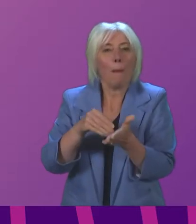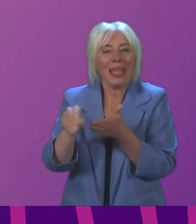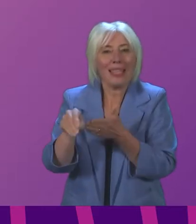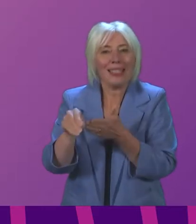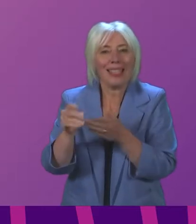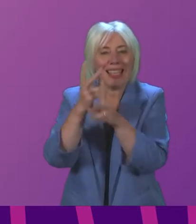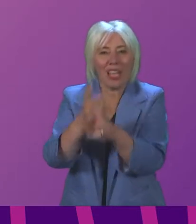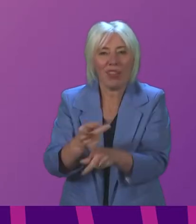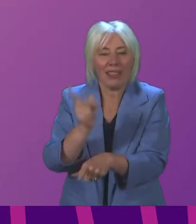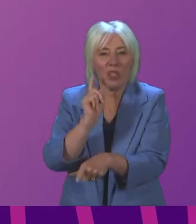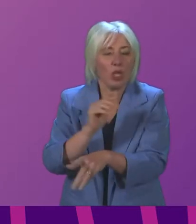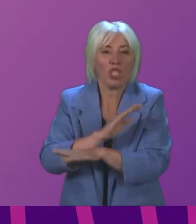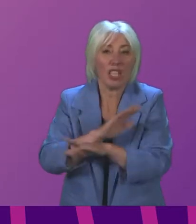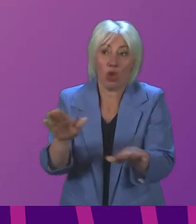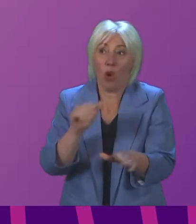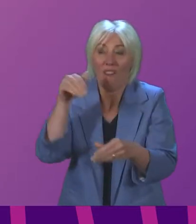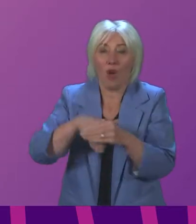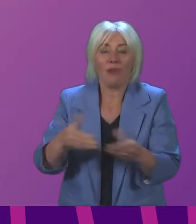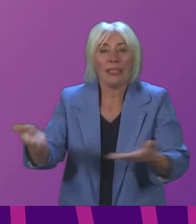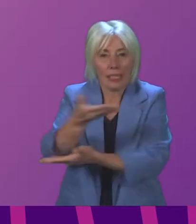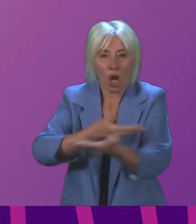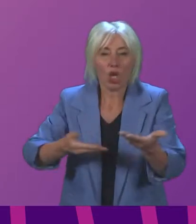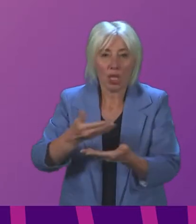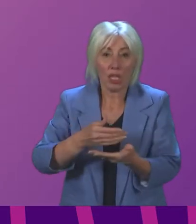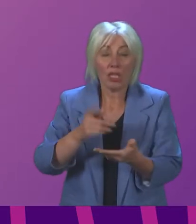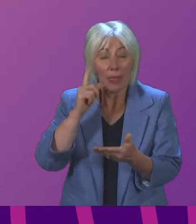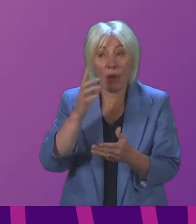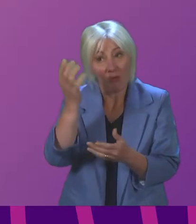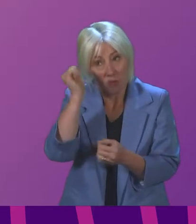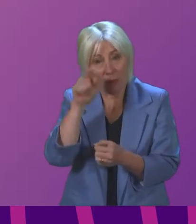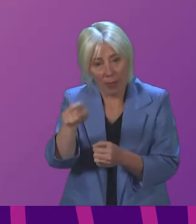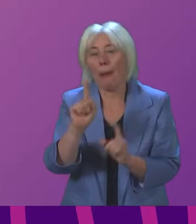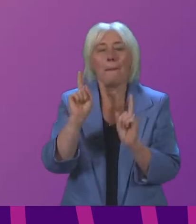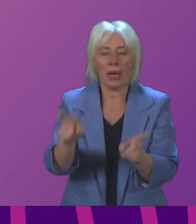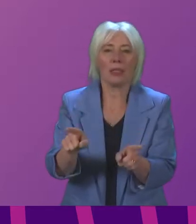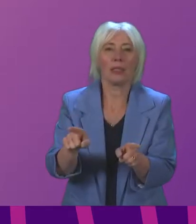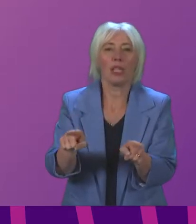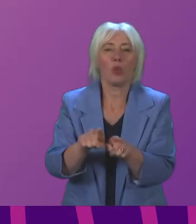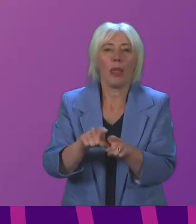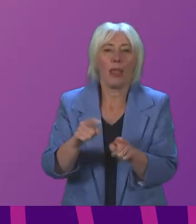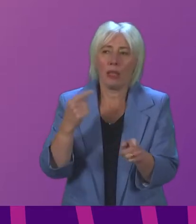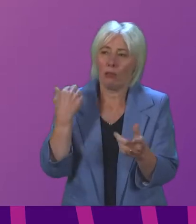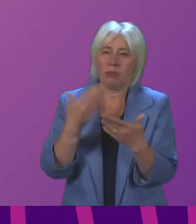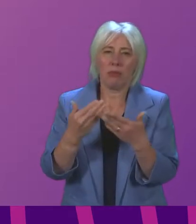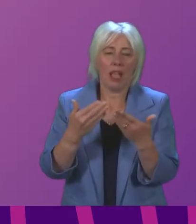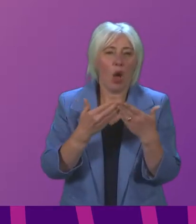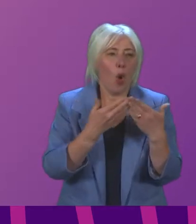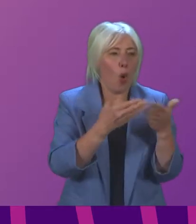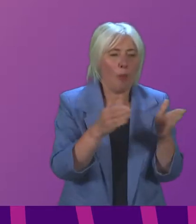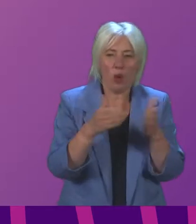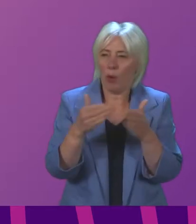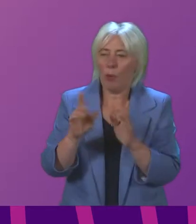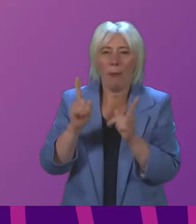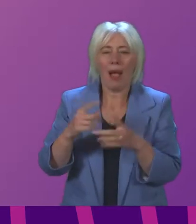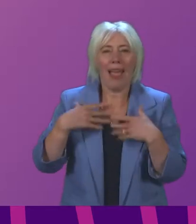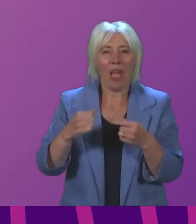week was not only that they weren't involved in discussions which I think is one that we shouldn't lose but was also that so much seems to be open yet health and social